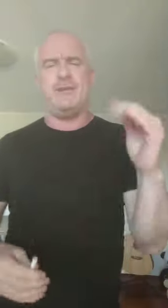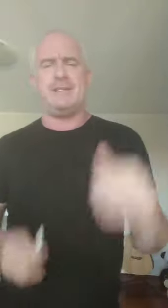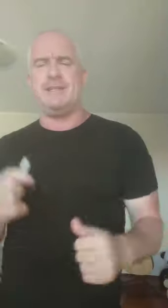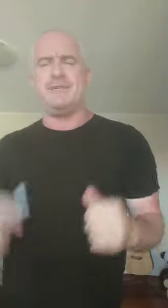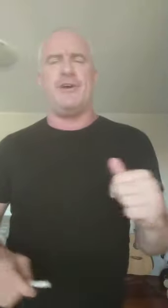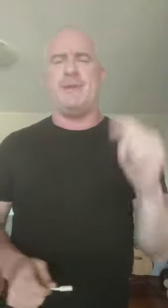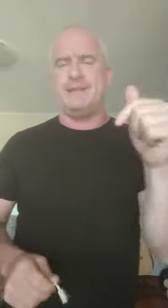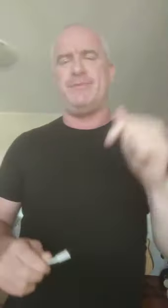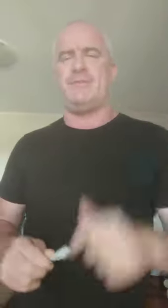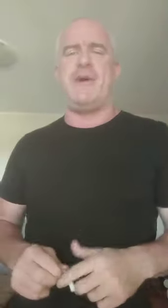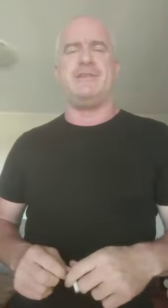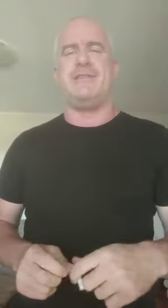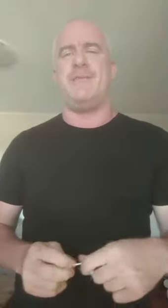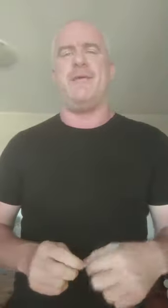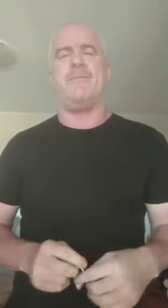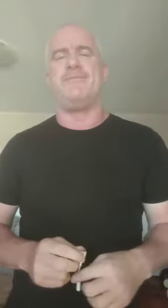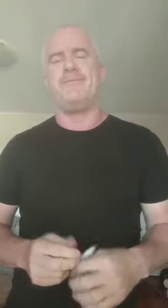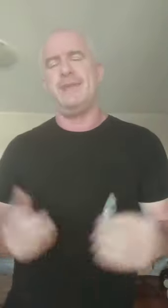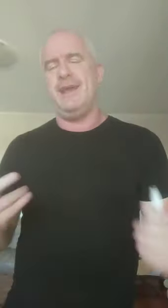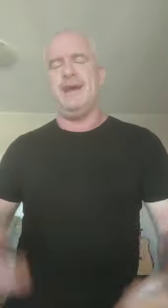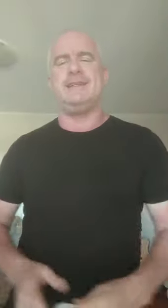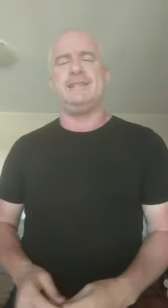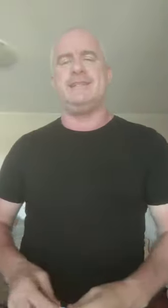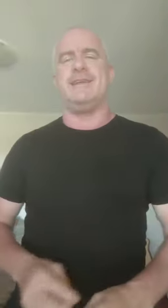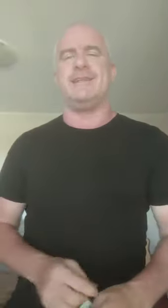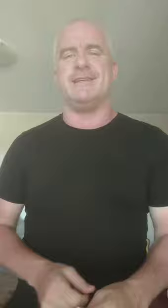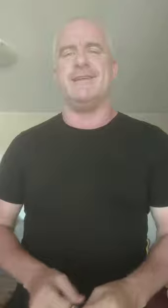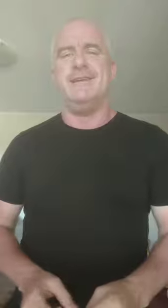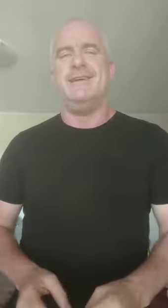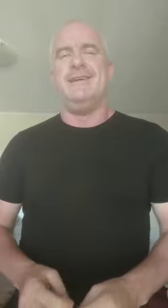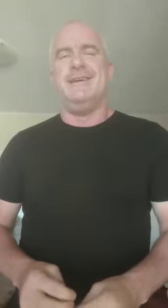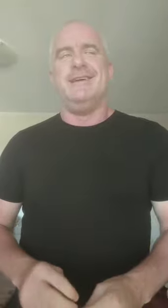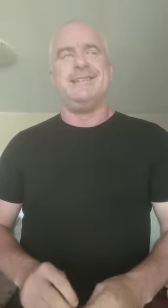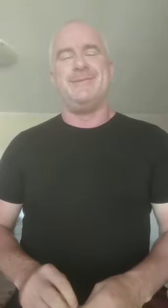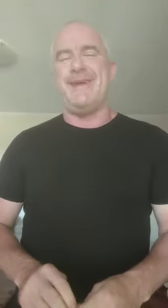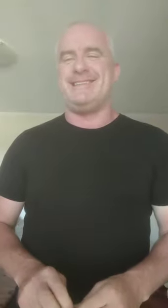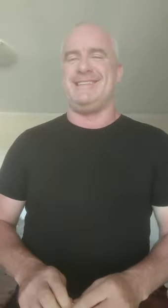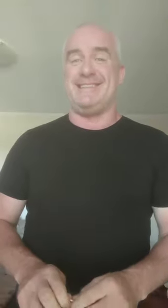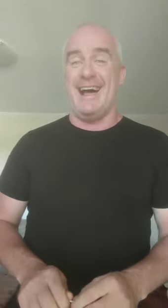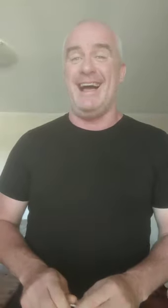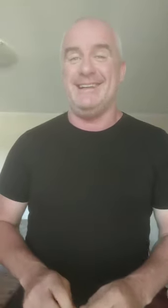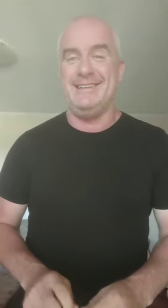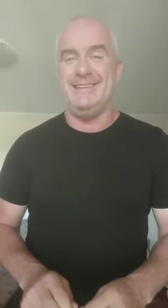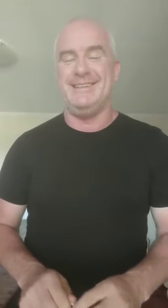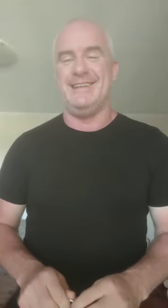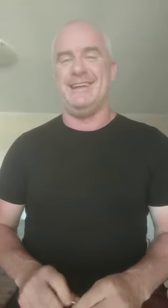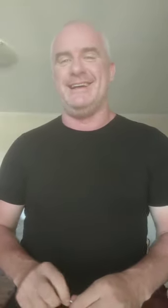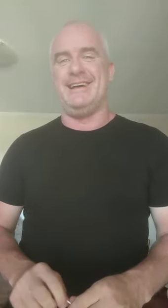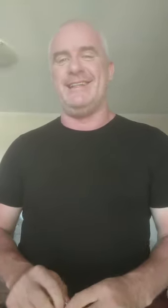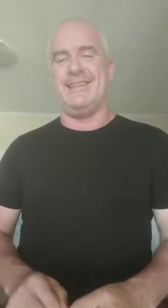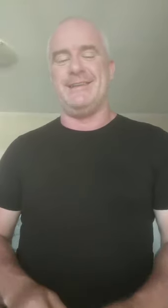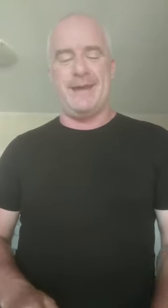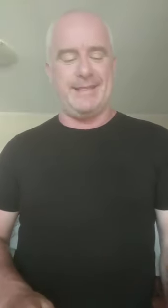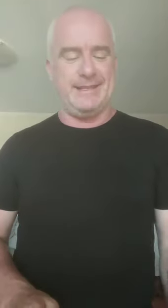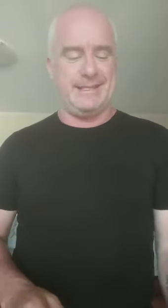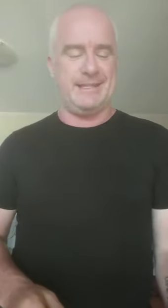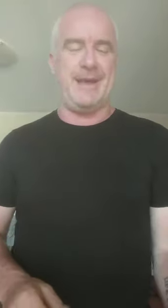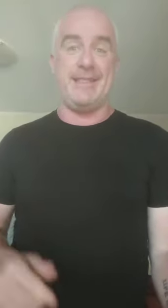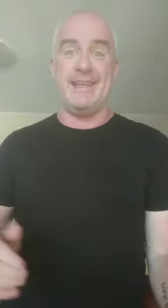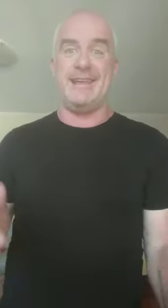questions or comments, please post them. Yeah, I just think it's a, it's a good place to start, and think about these things about thinking